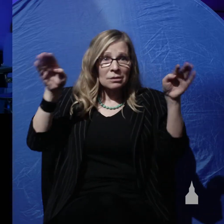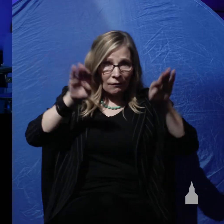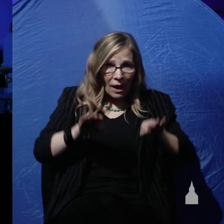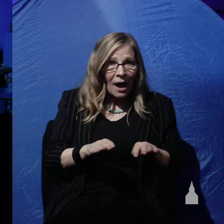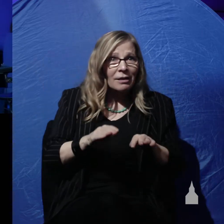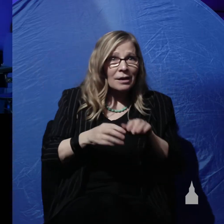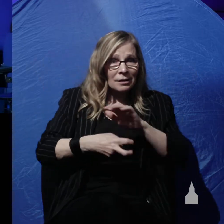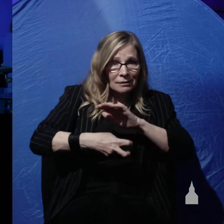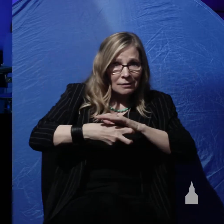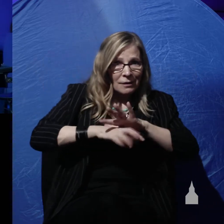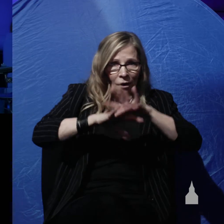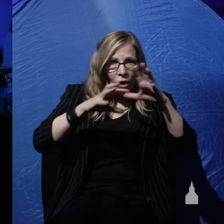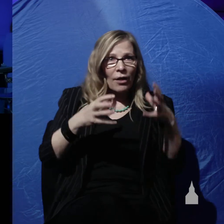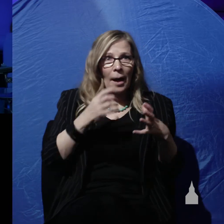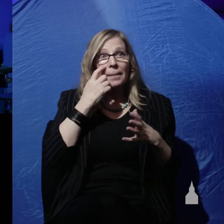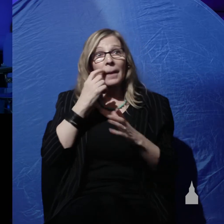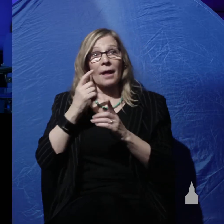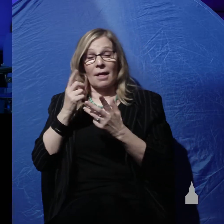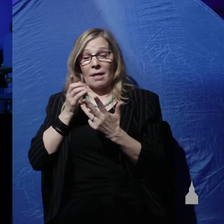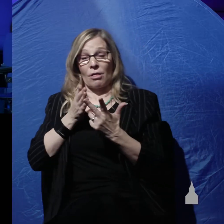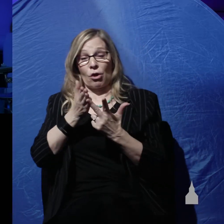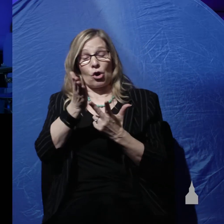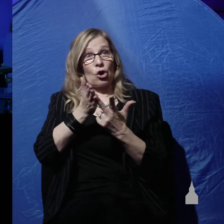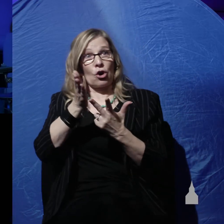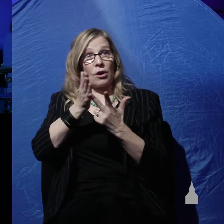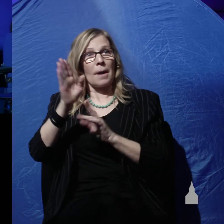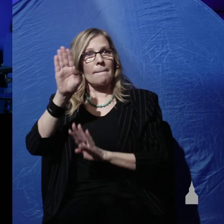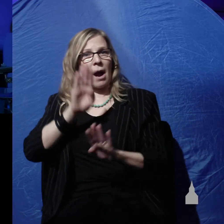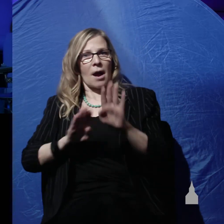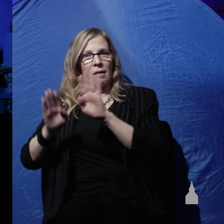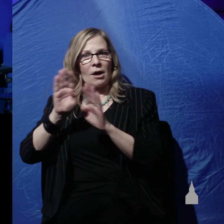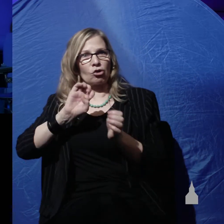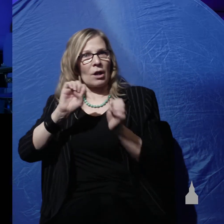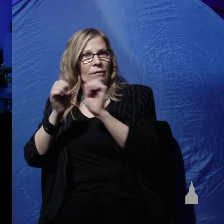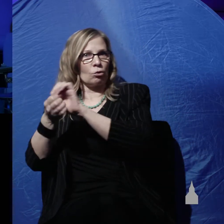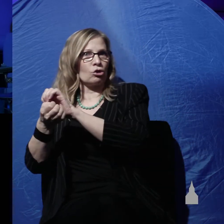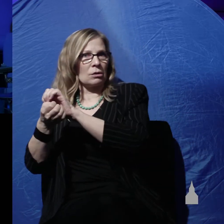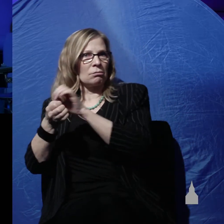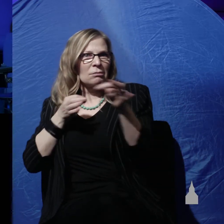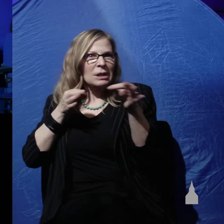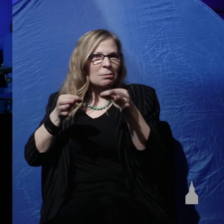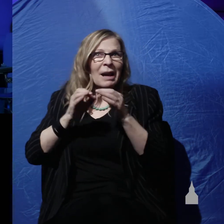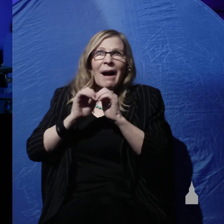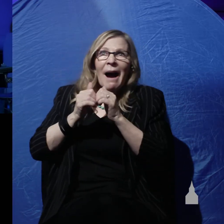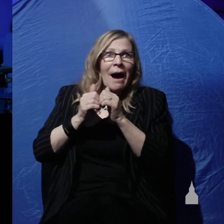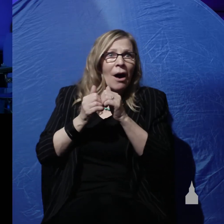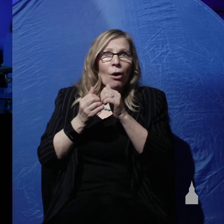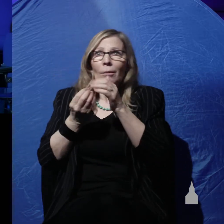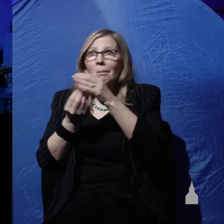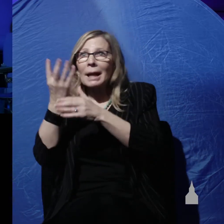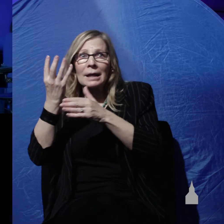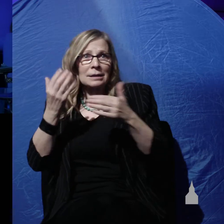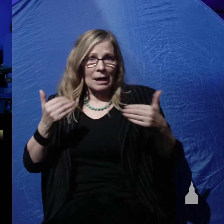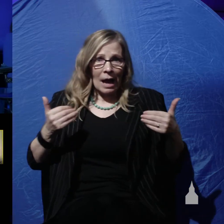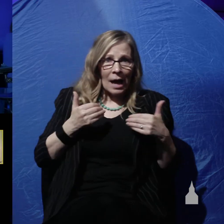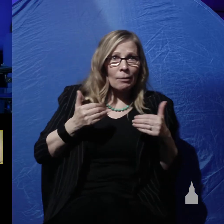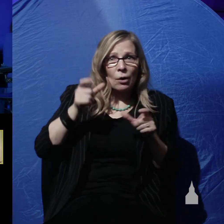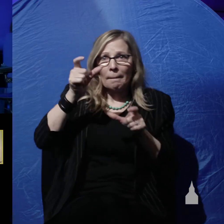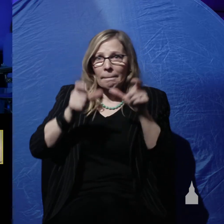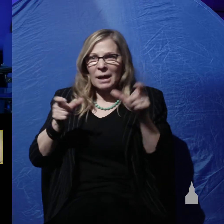And then you have biological evolution to explain how all the plants and animals and people came into